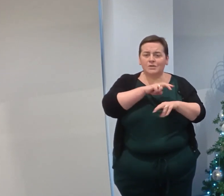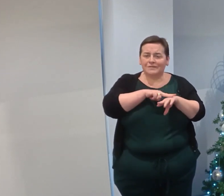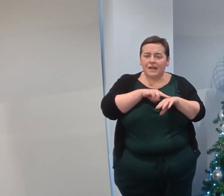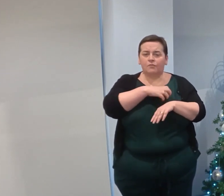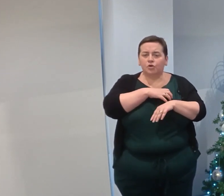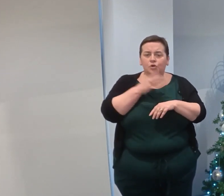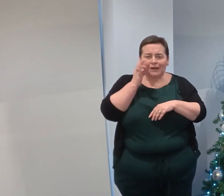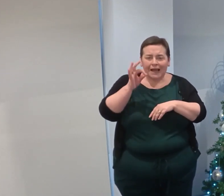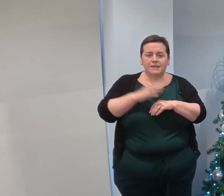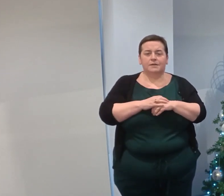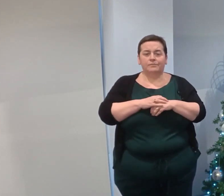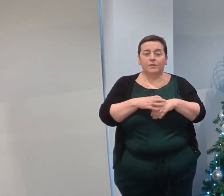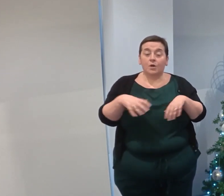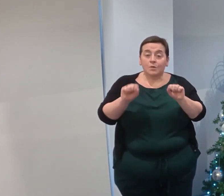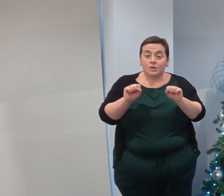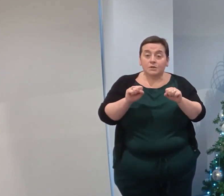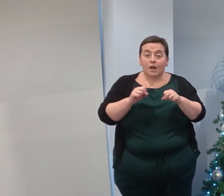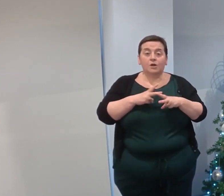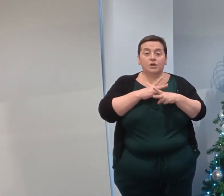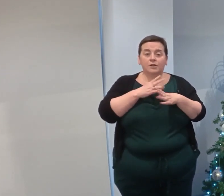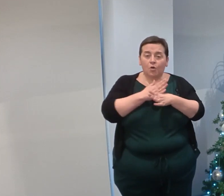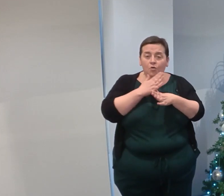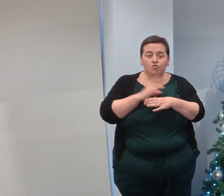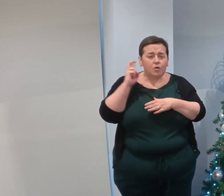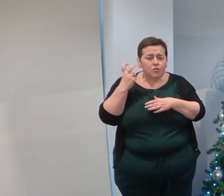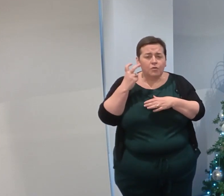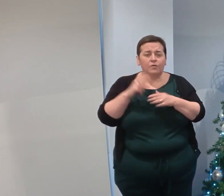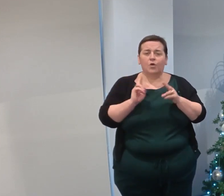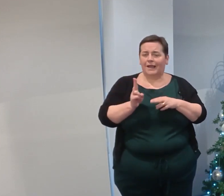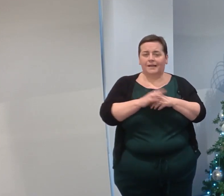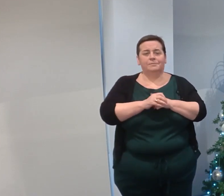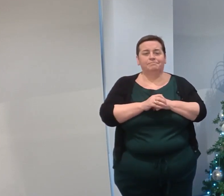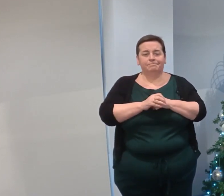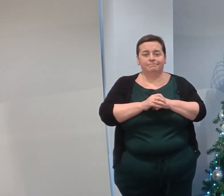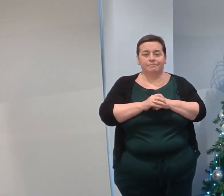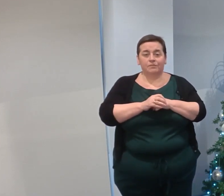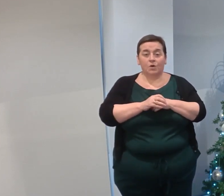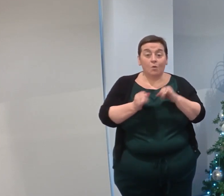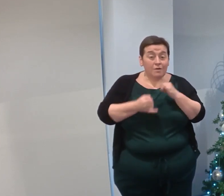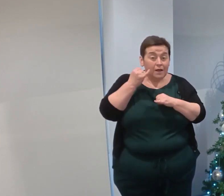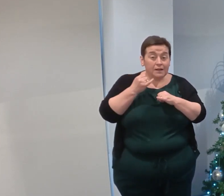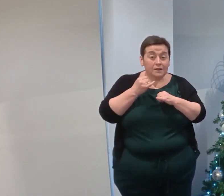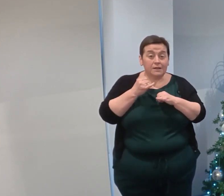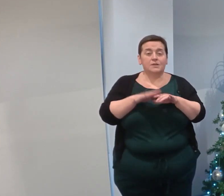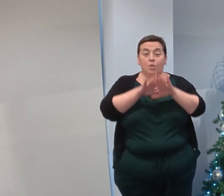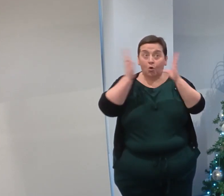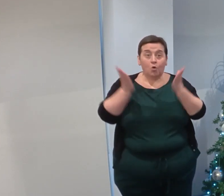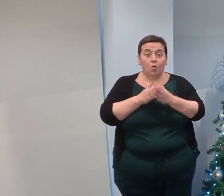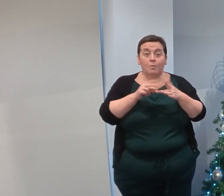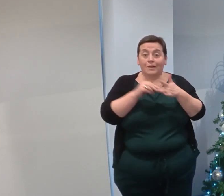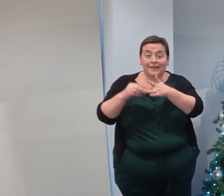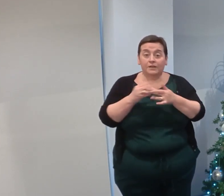And we relaunched our career review in an automated format. We were finalists in the global Lead